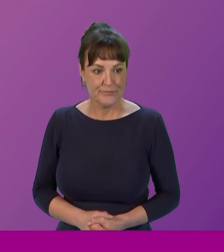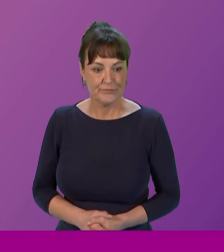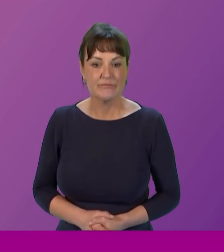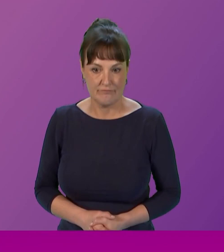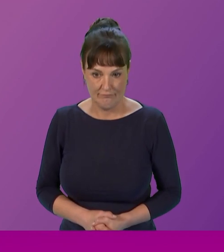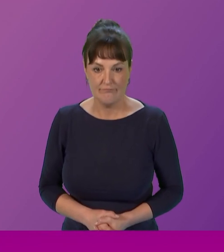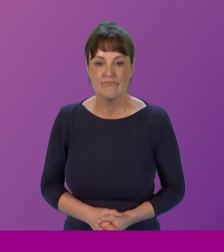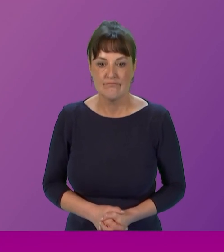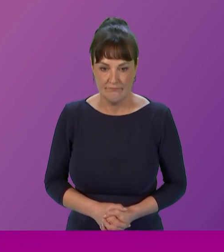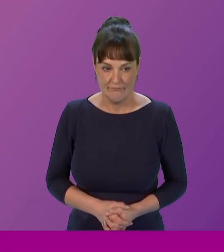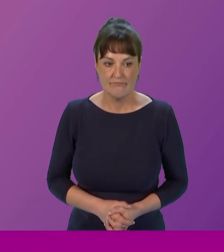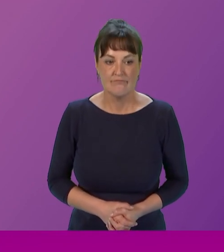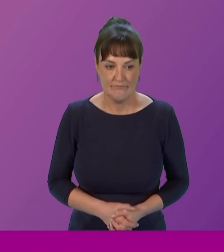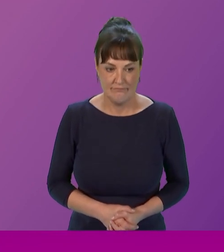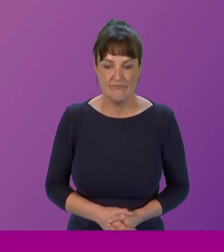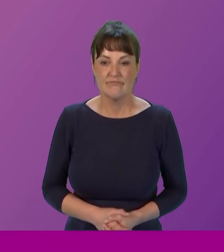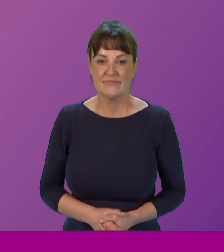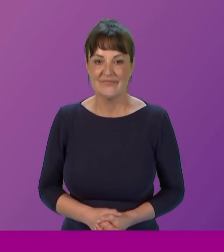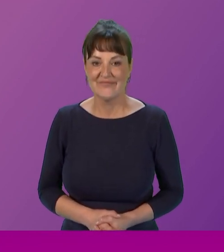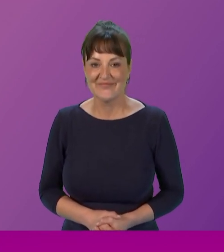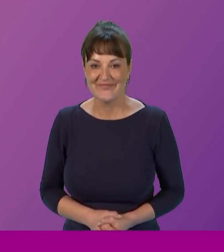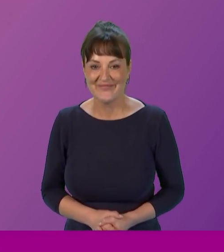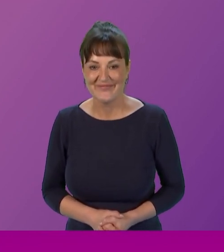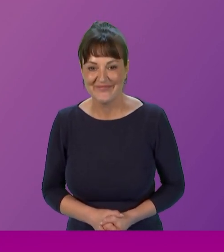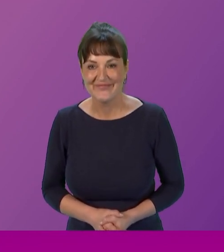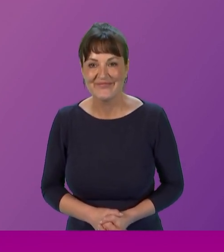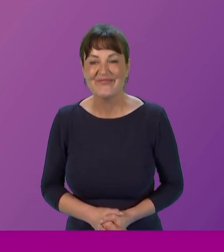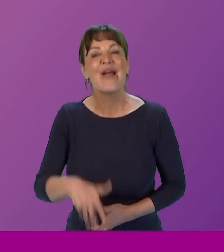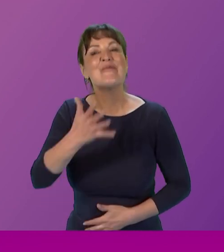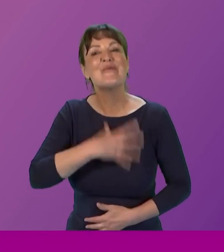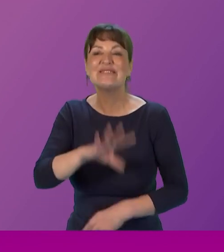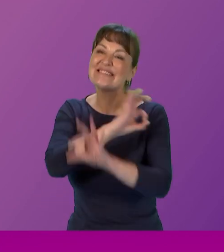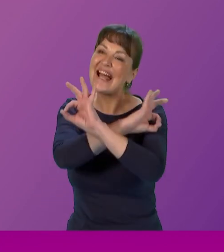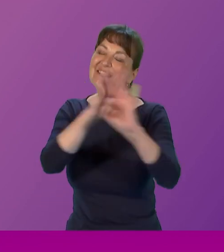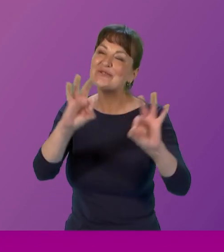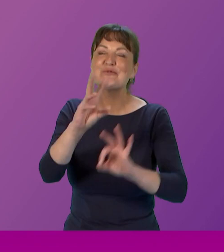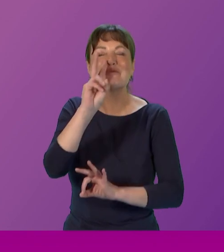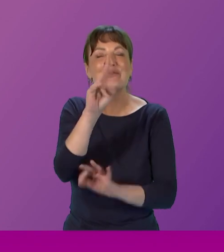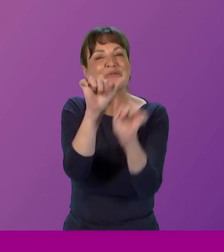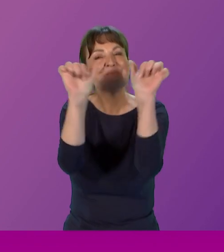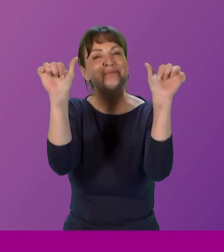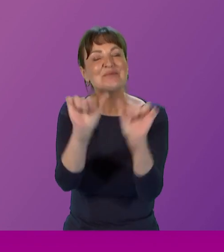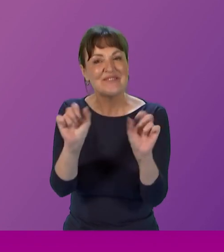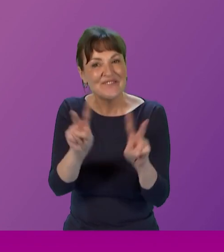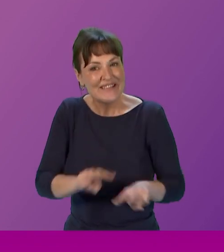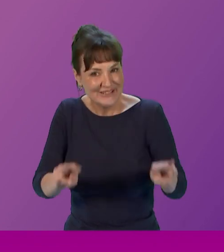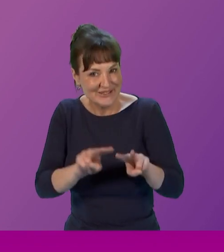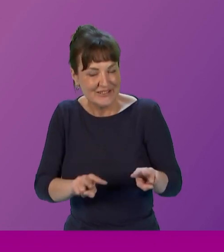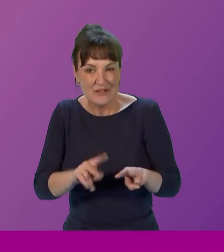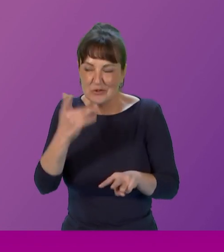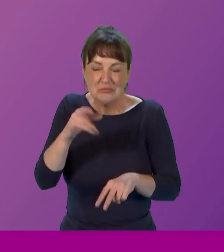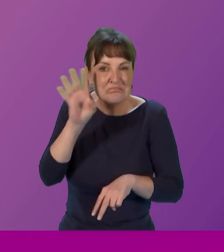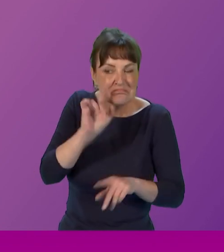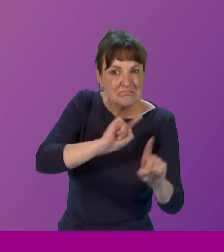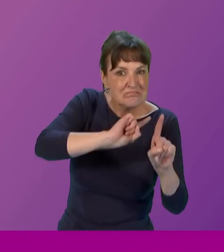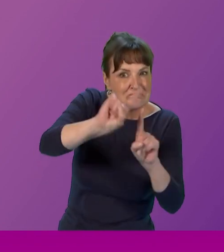thank you dr govinda i would now like to invite you all to watch a short compilation video to hear from a range of women